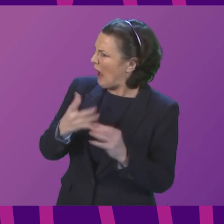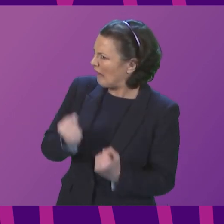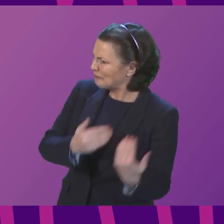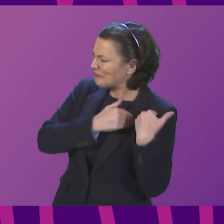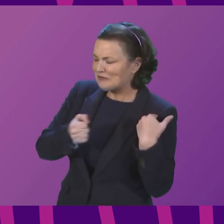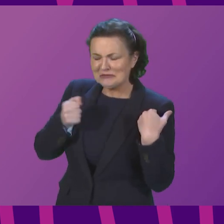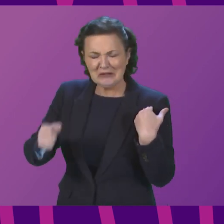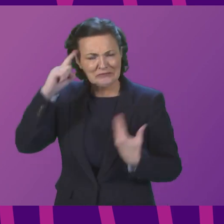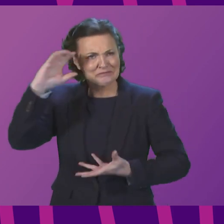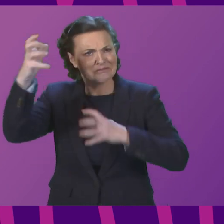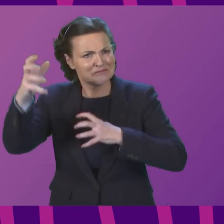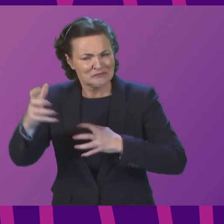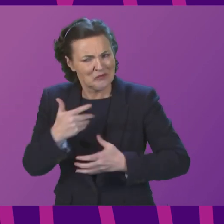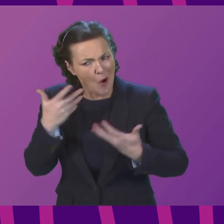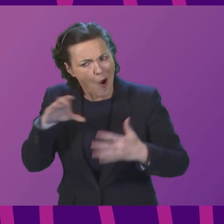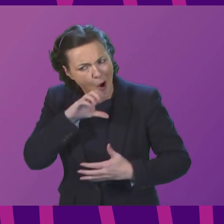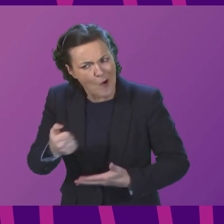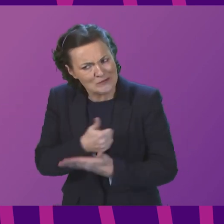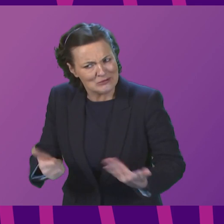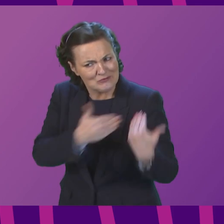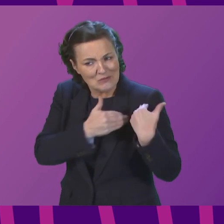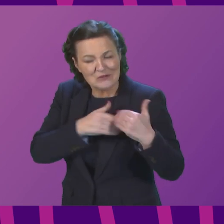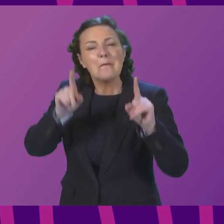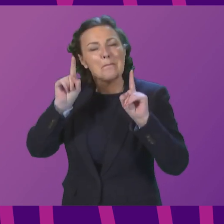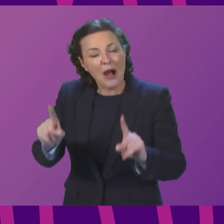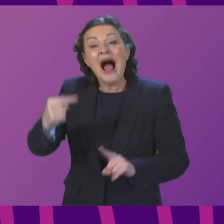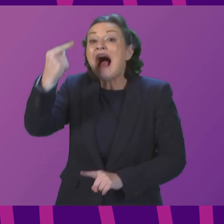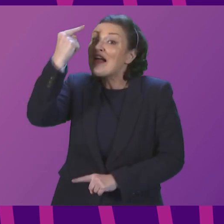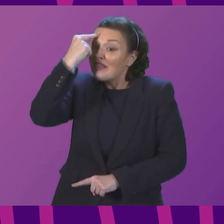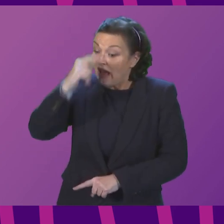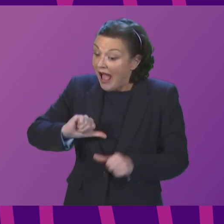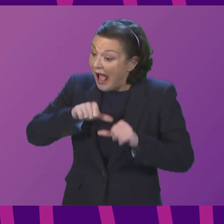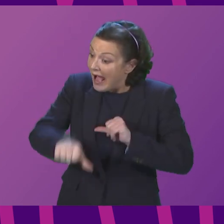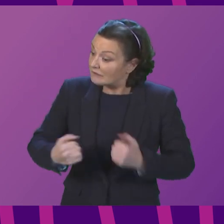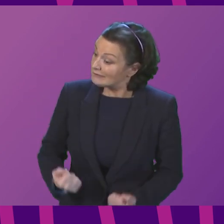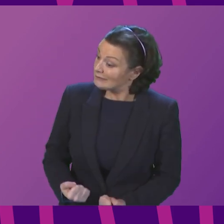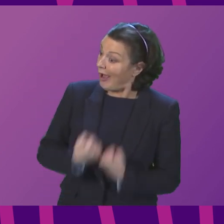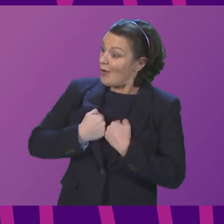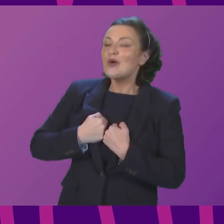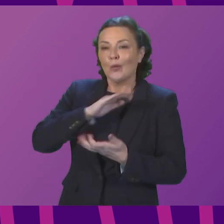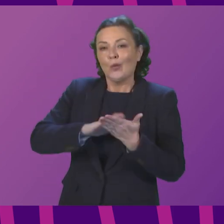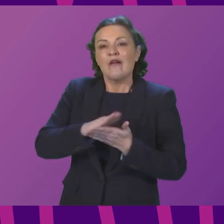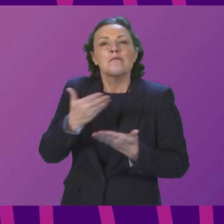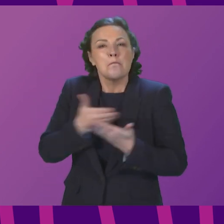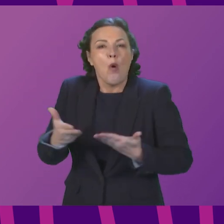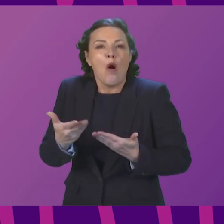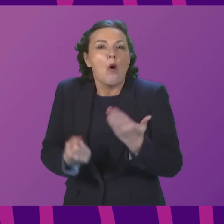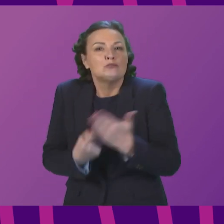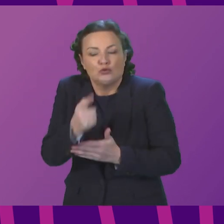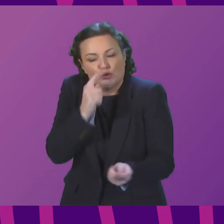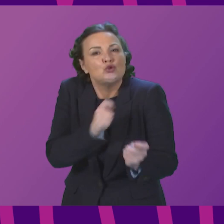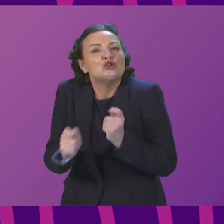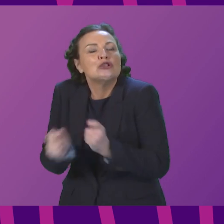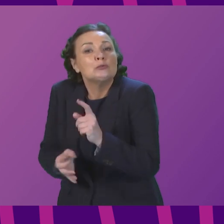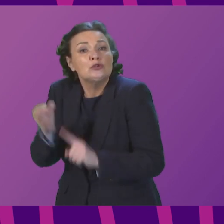for these matters, but we will perhaps have more ability to shape things in future. And part of a high quality railway